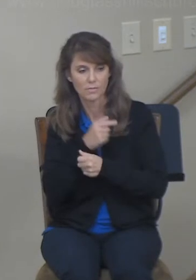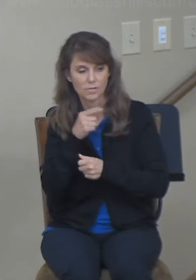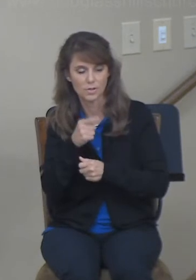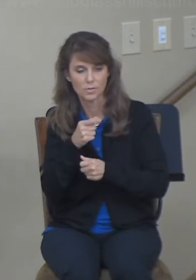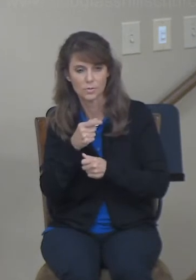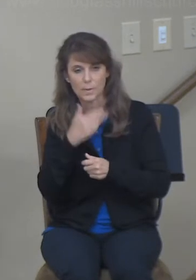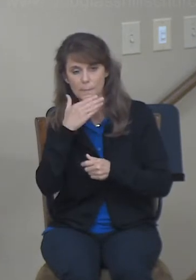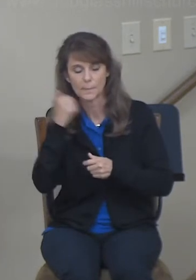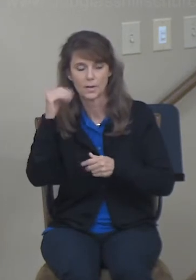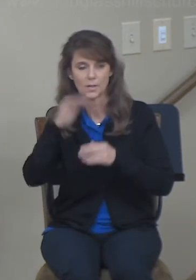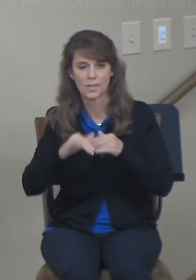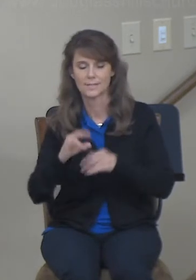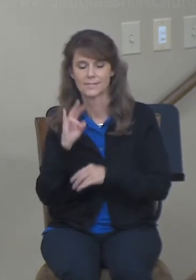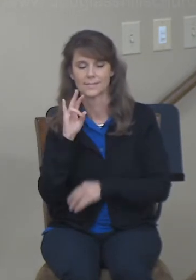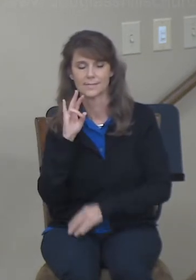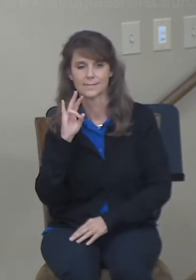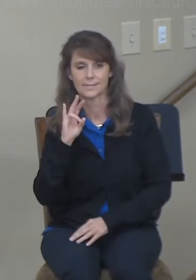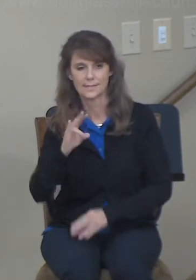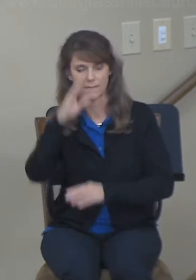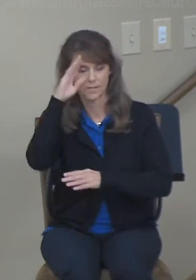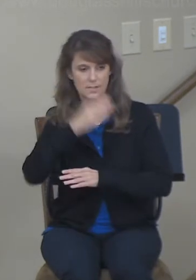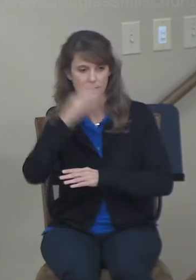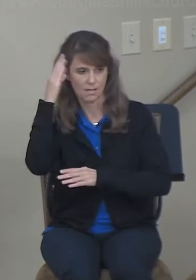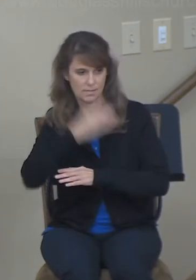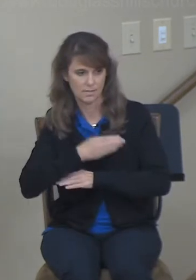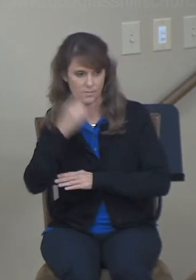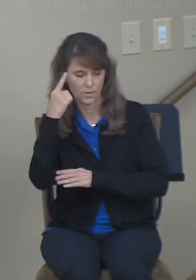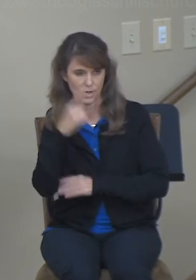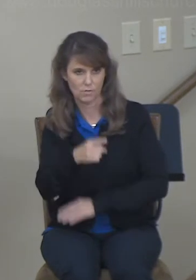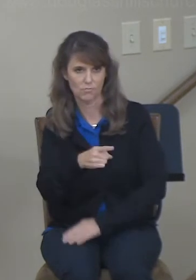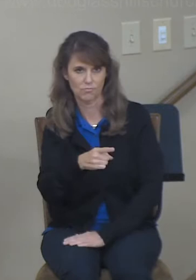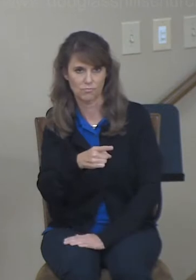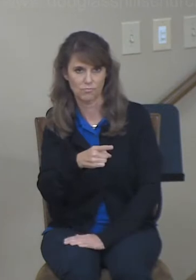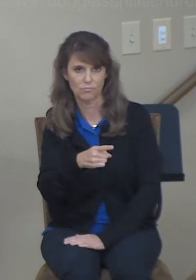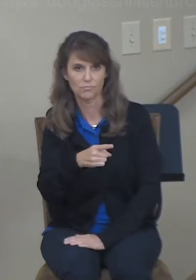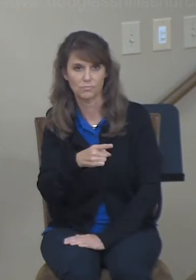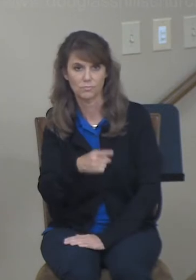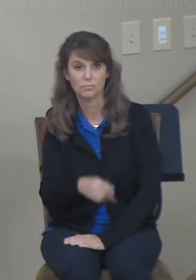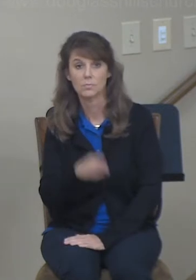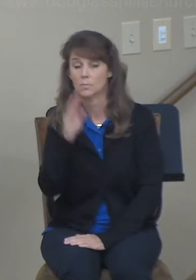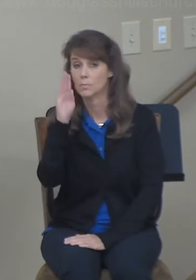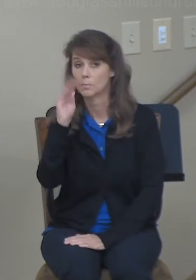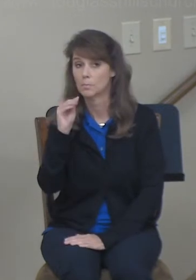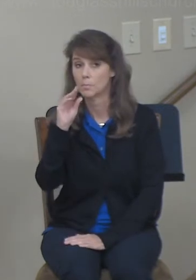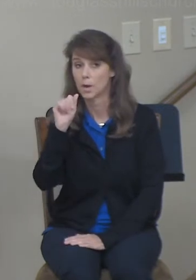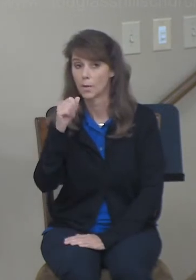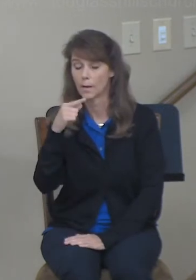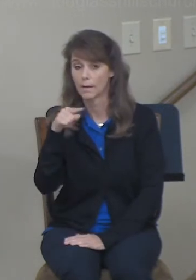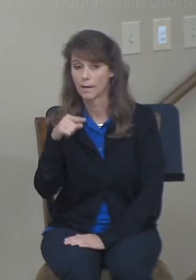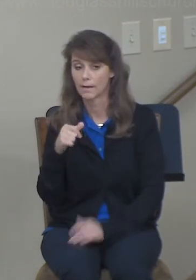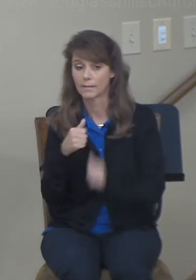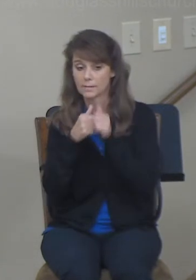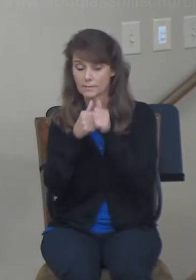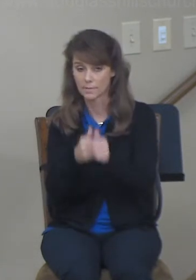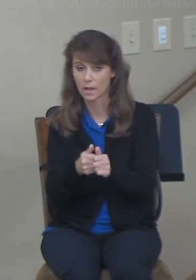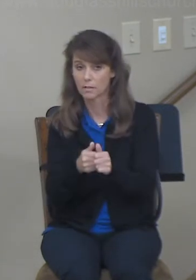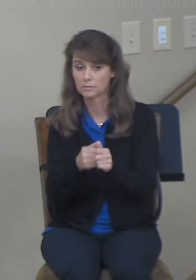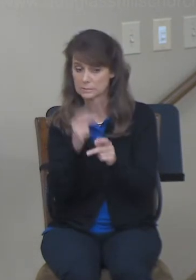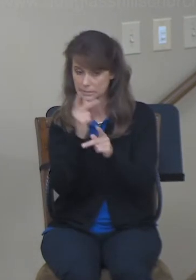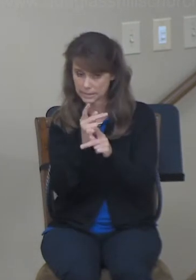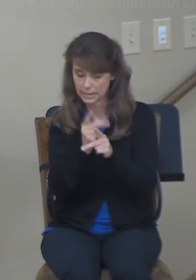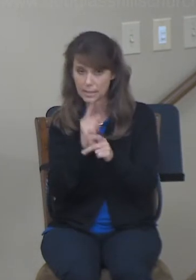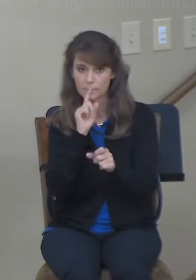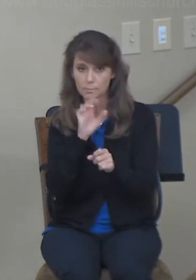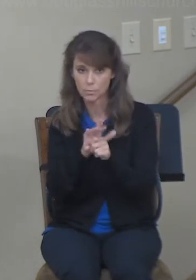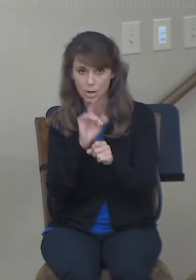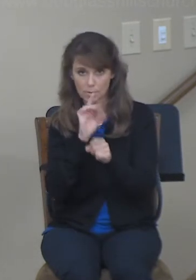him. So, we see here Boaz following through, and God opening the womb and blessing